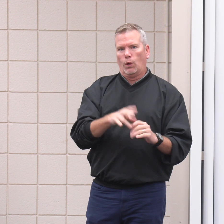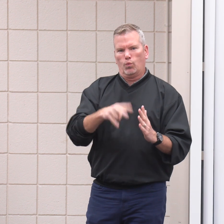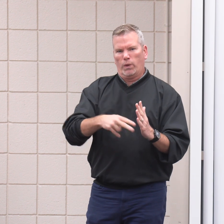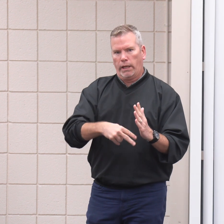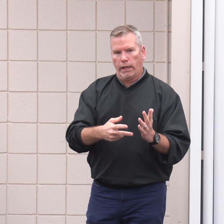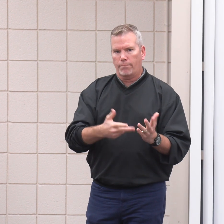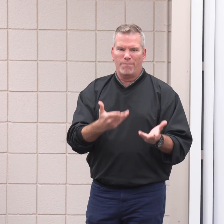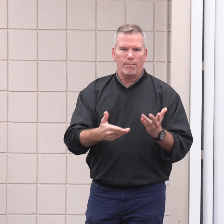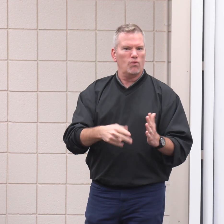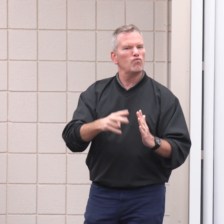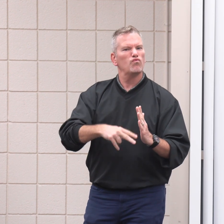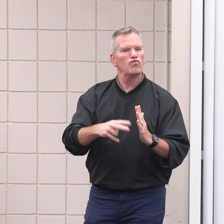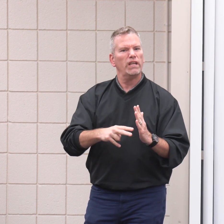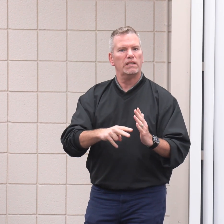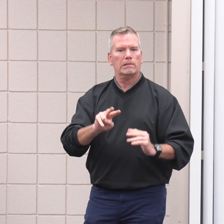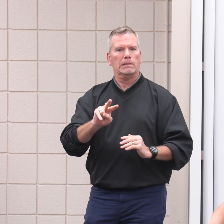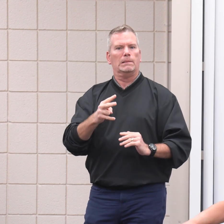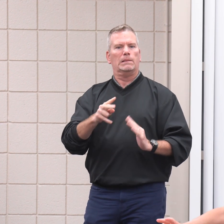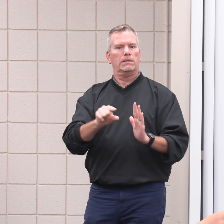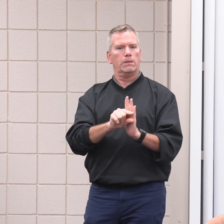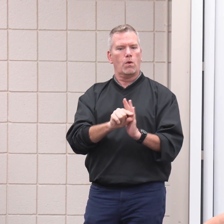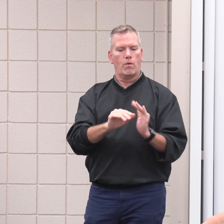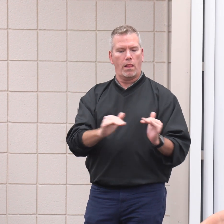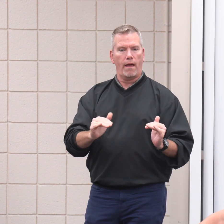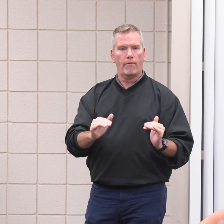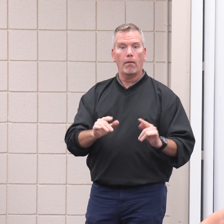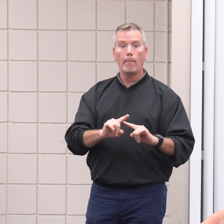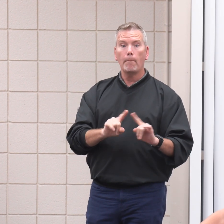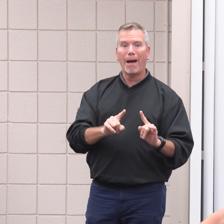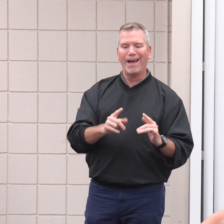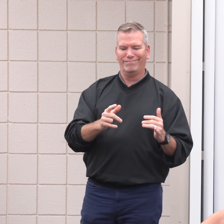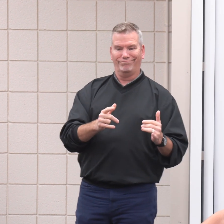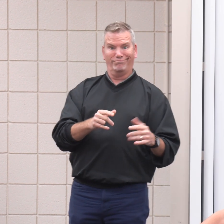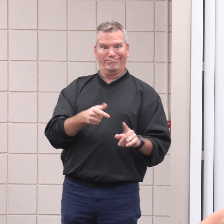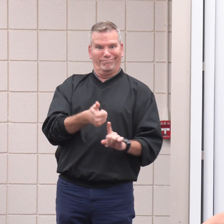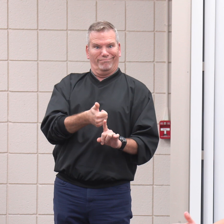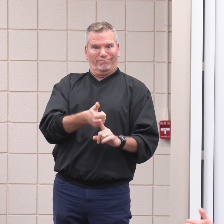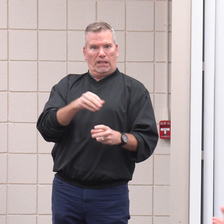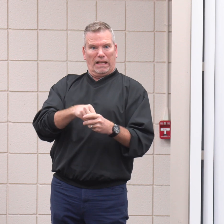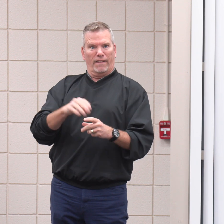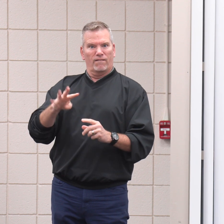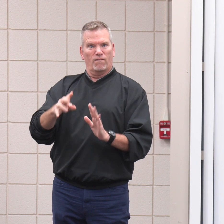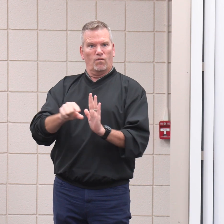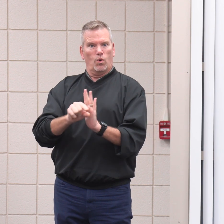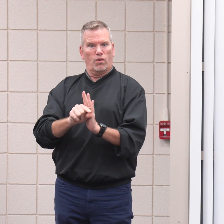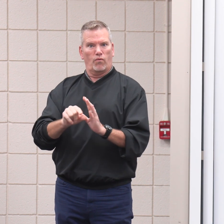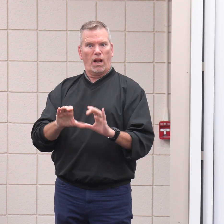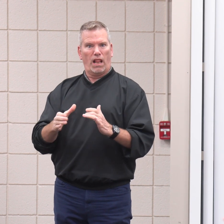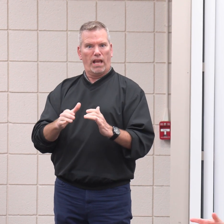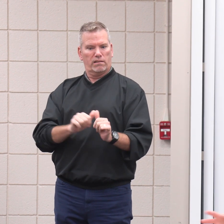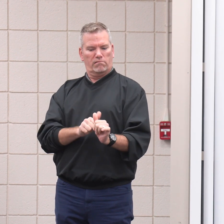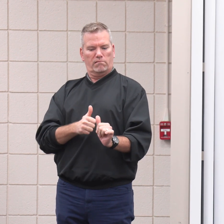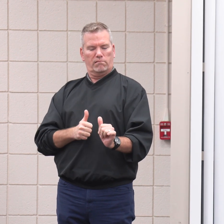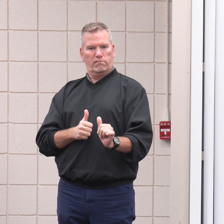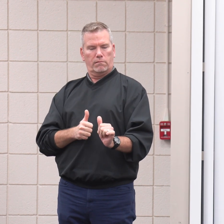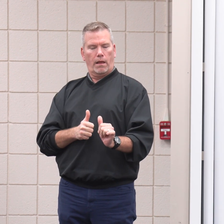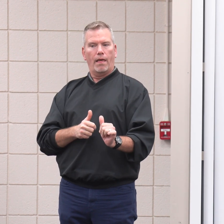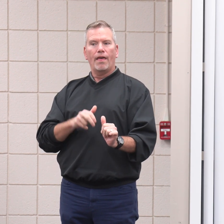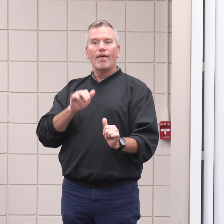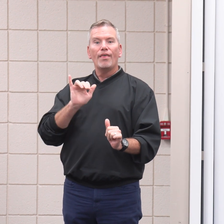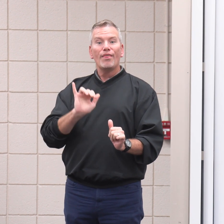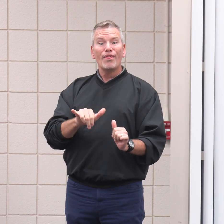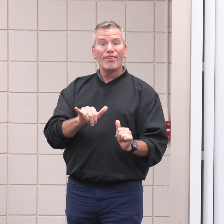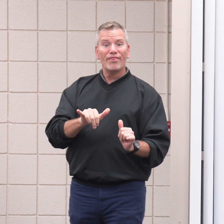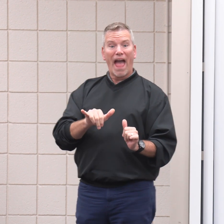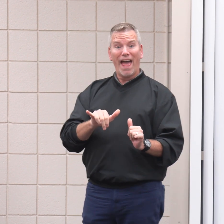second grade level, okay, but they're in a fourth grade classroom. And that assignment can